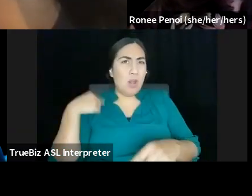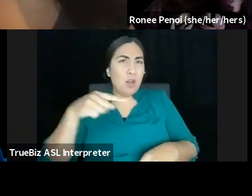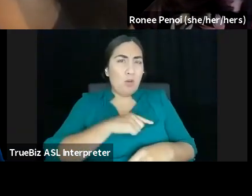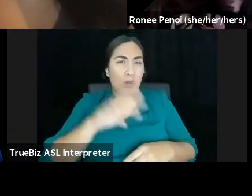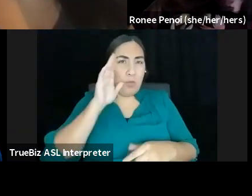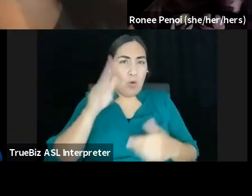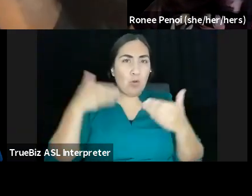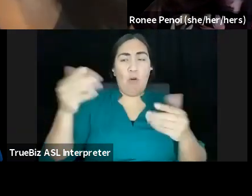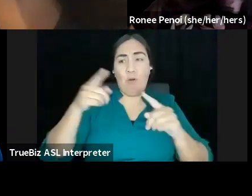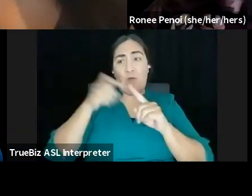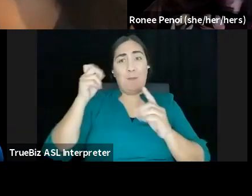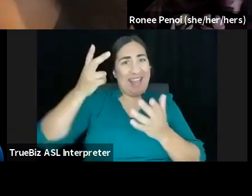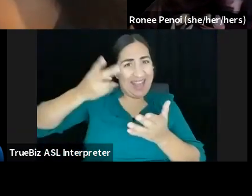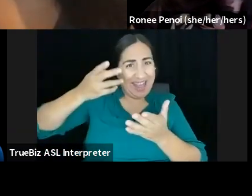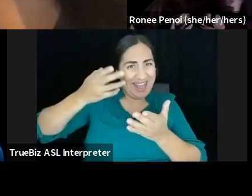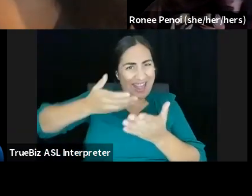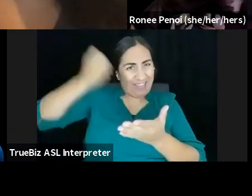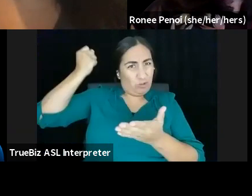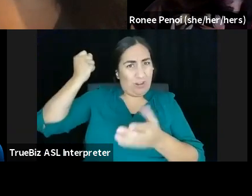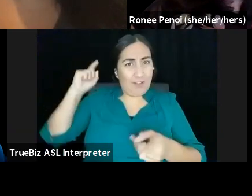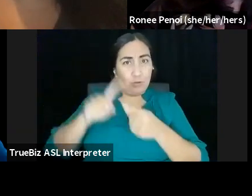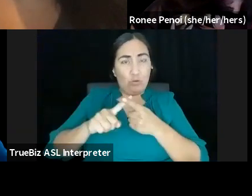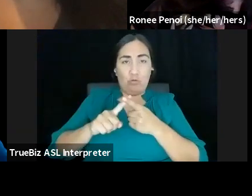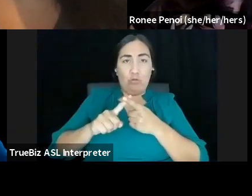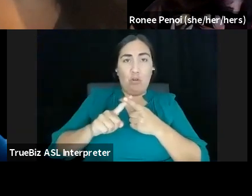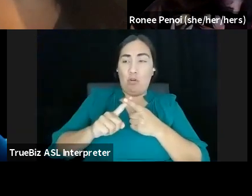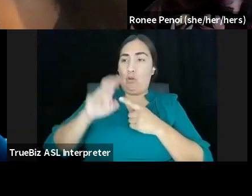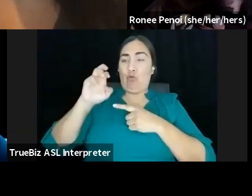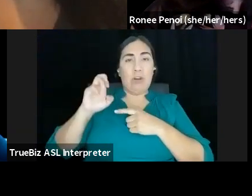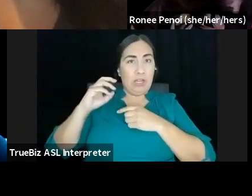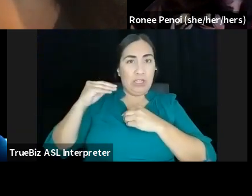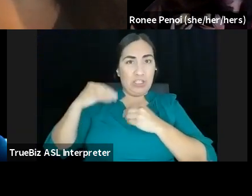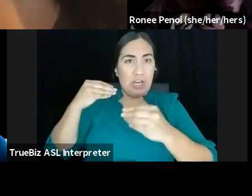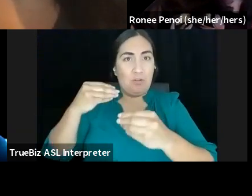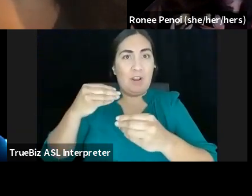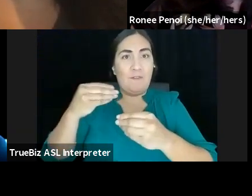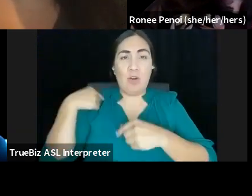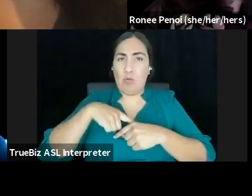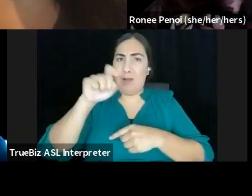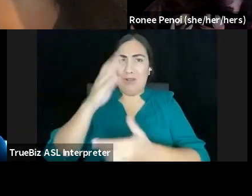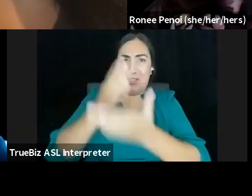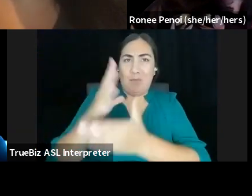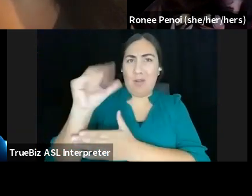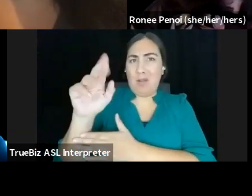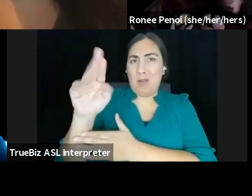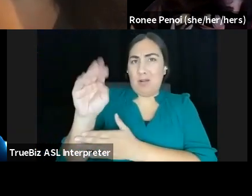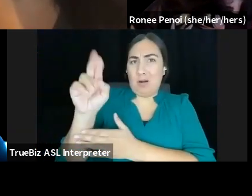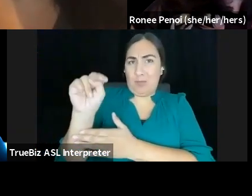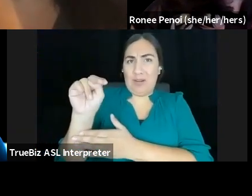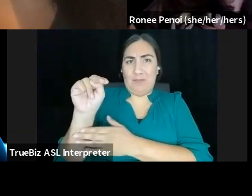to regenerative. How do we do that? How have to stop carbon emissions. Cool. Okay. If